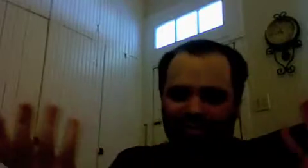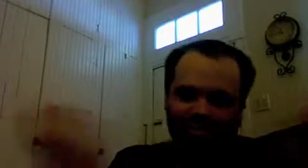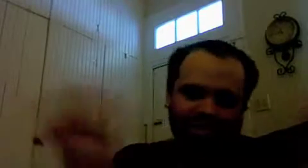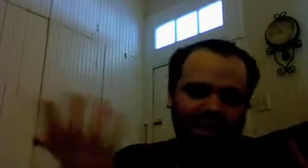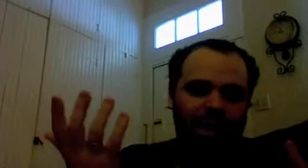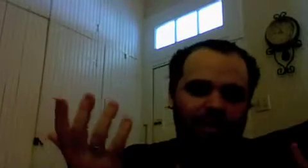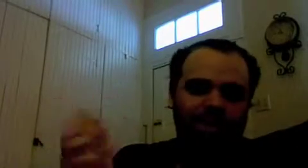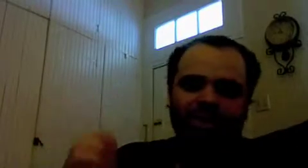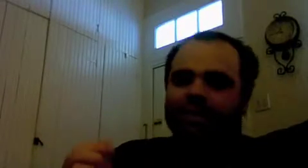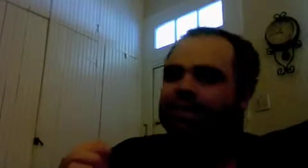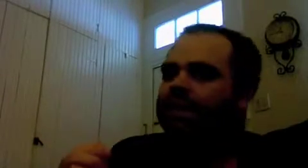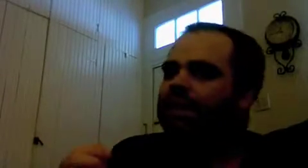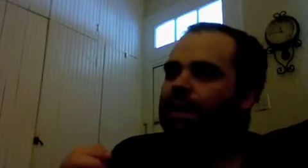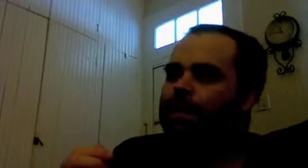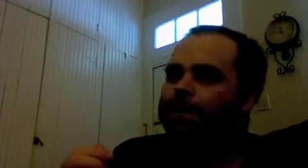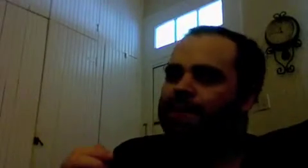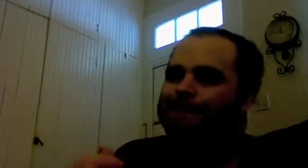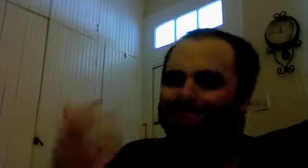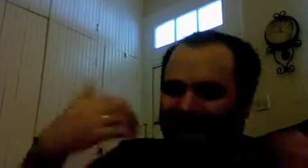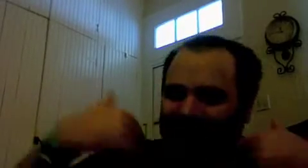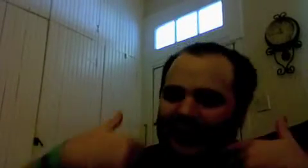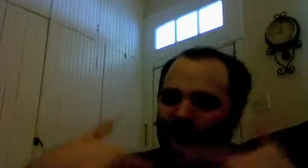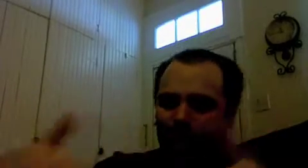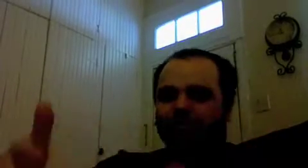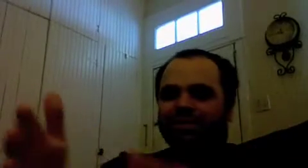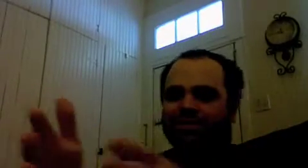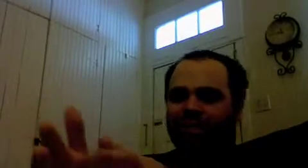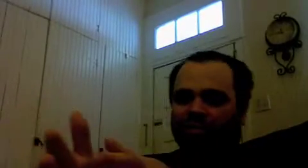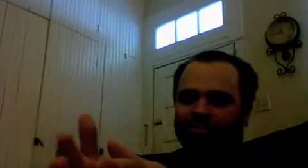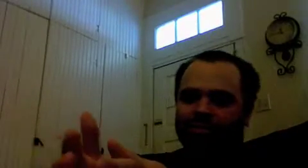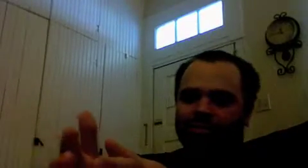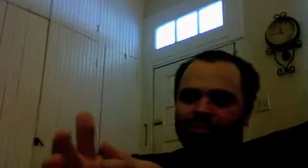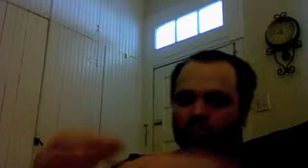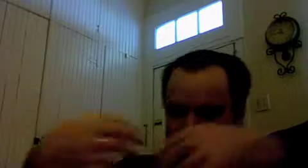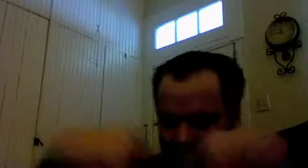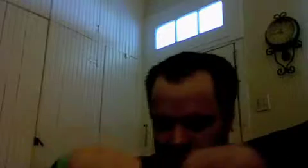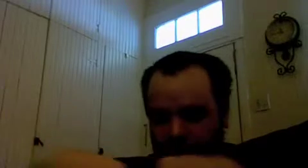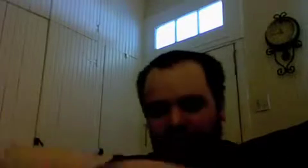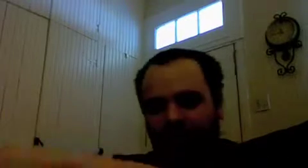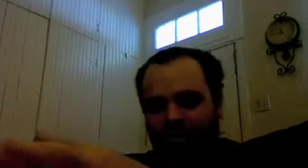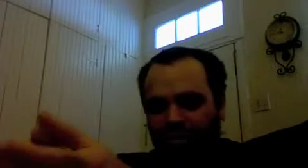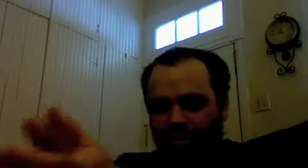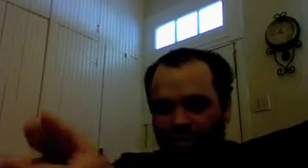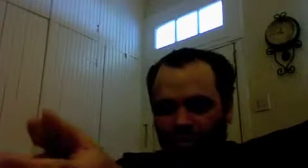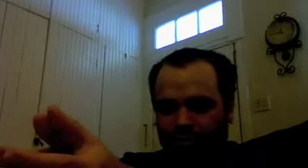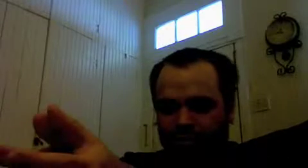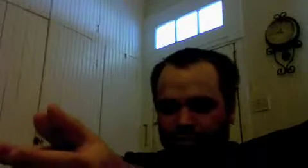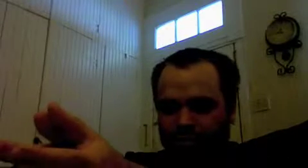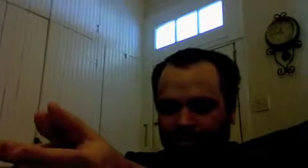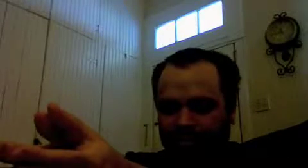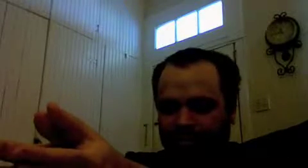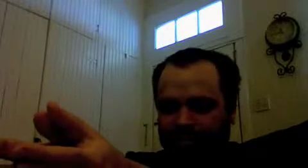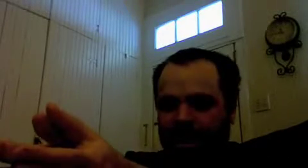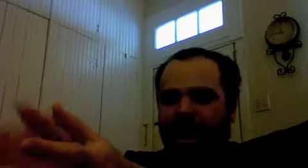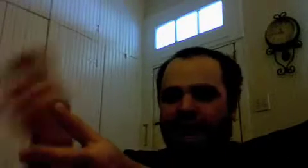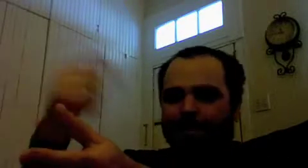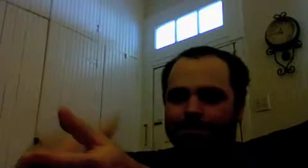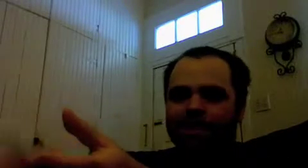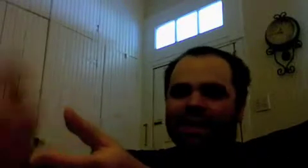just the cobbler um being out of itself which is the making of the shoe and being